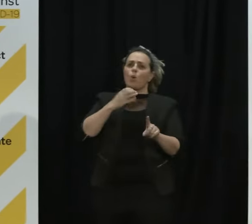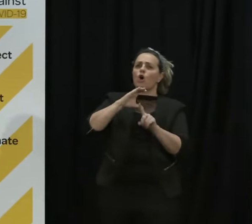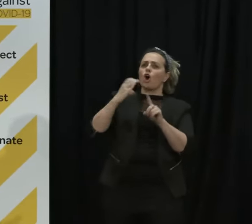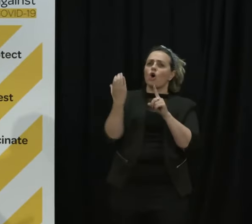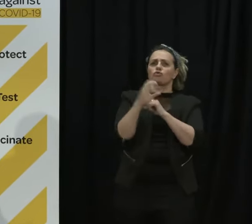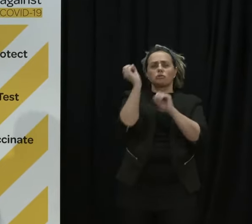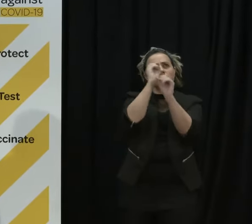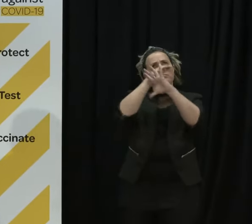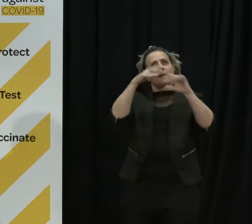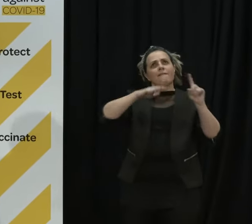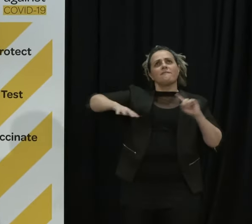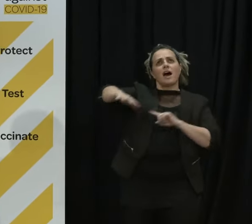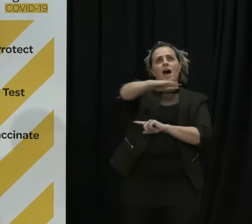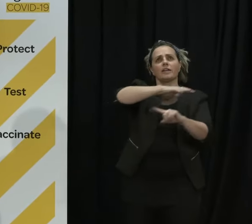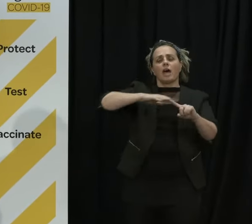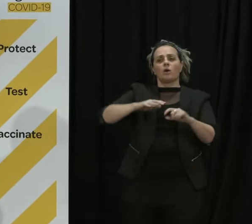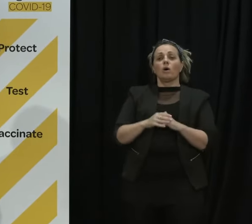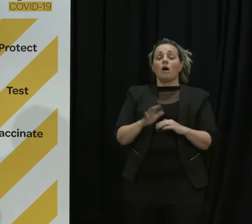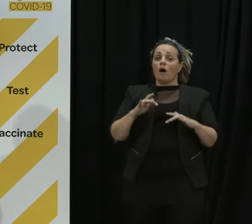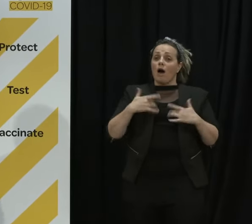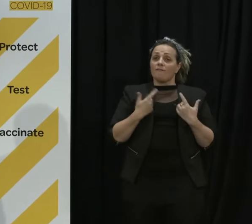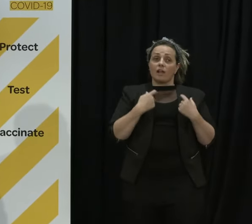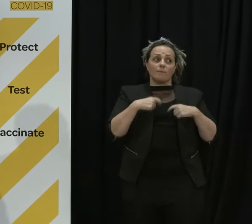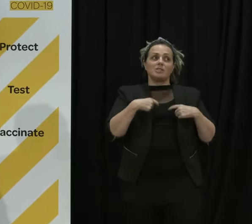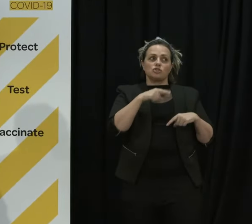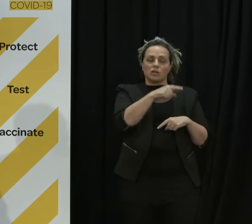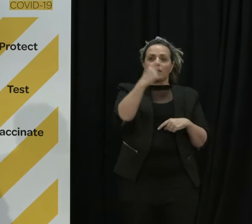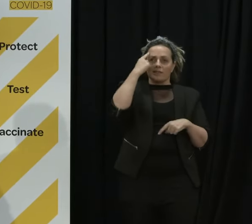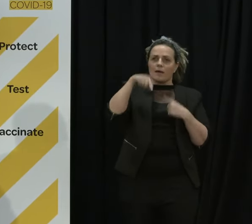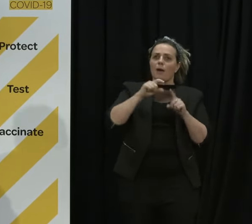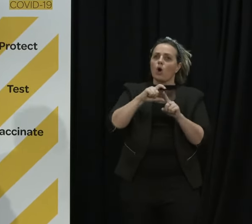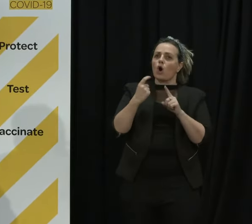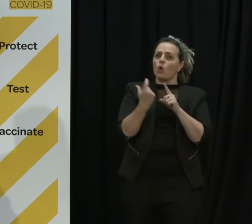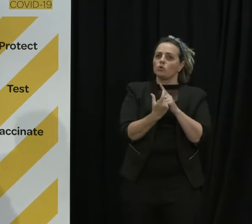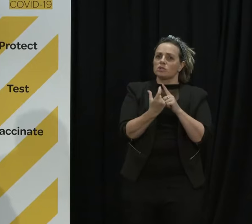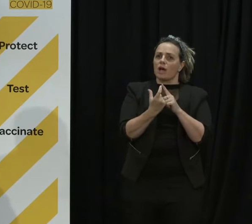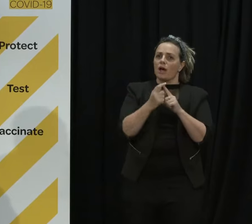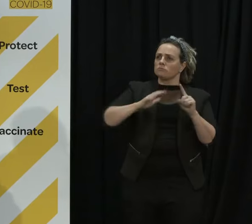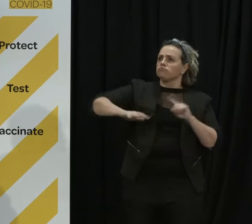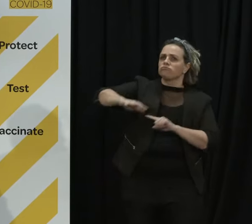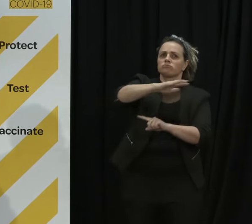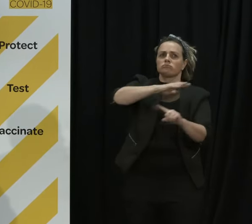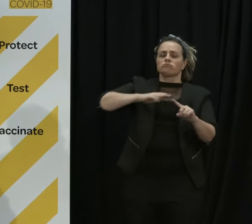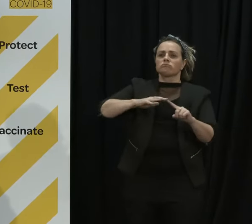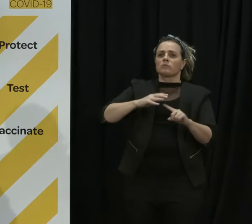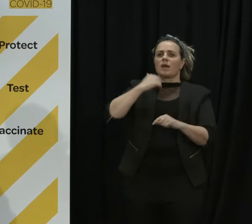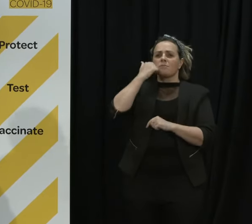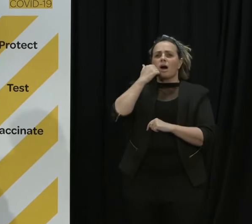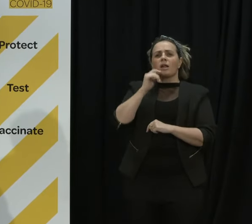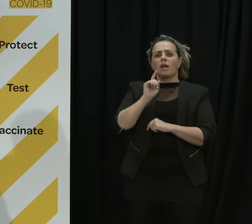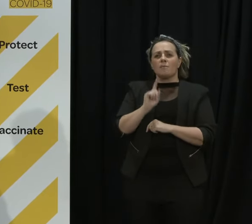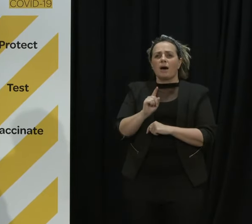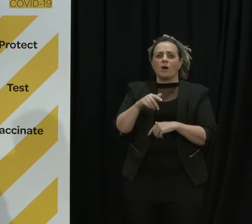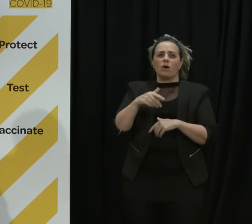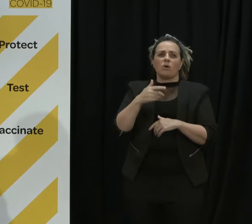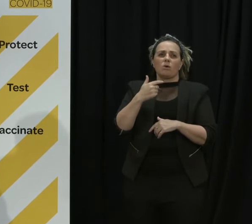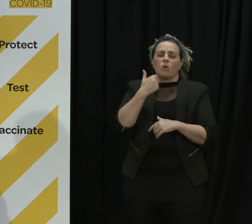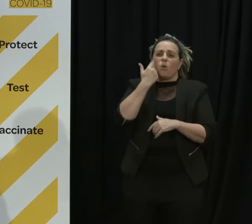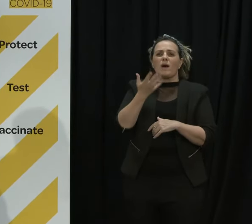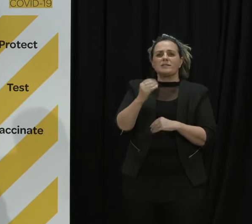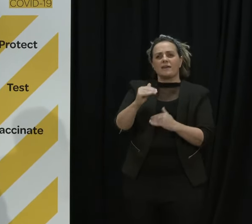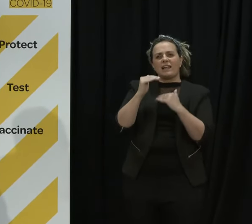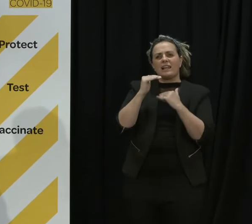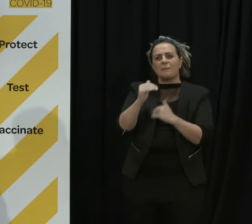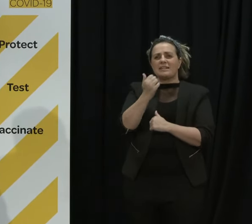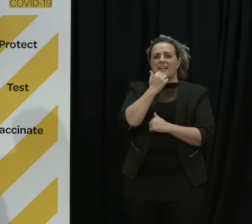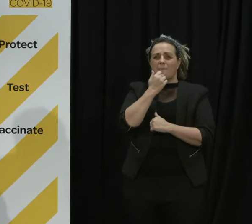I believe that the ministry does take into account cultural factors but in the end there will always be a limit to numbers and that is the